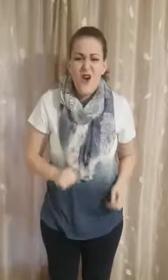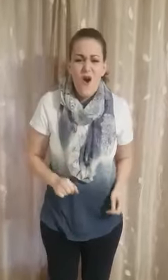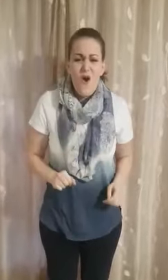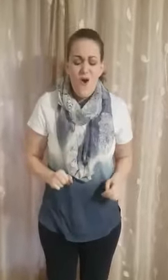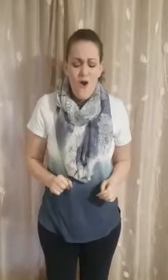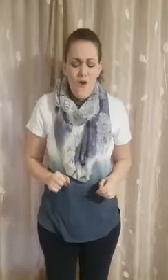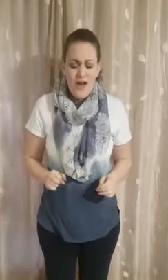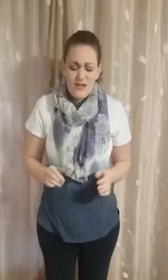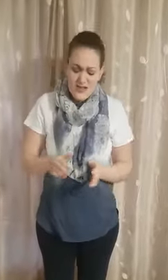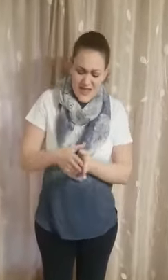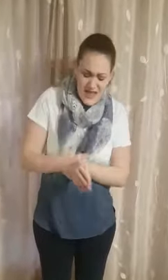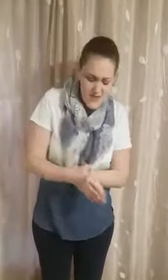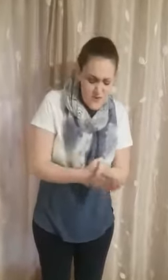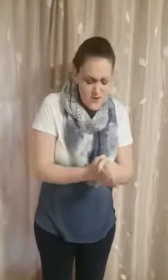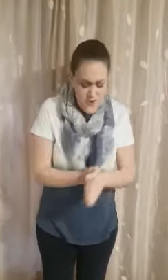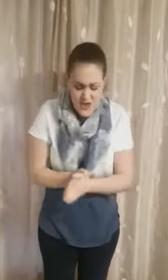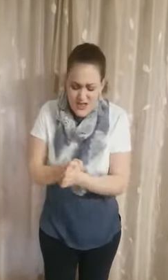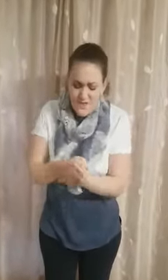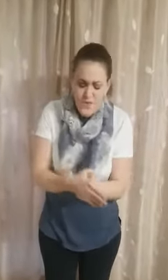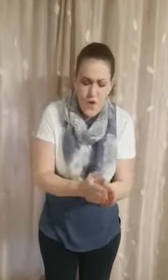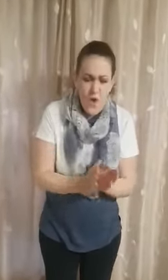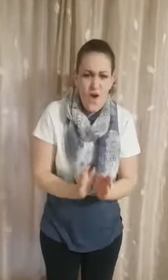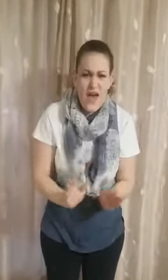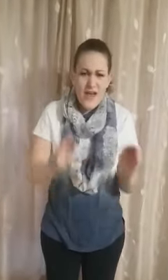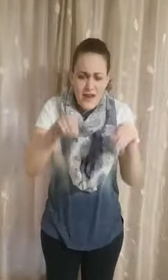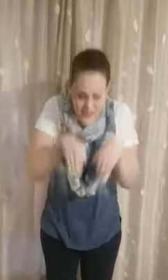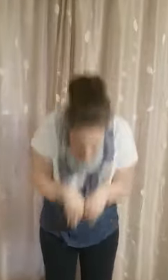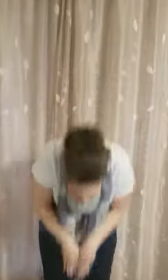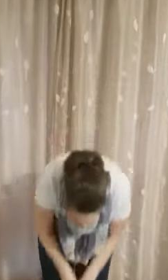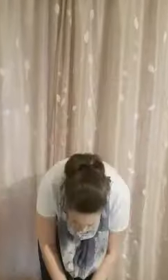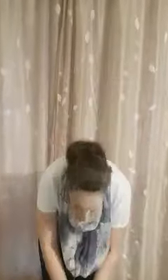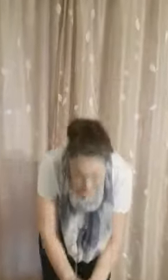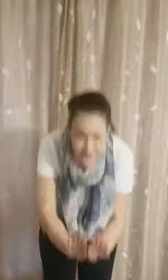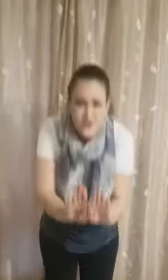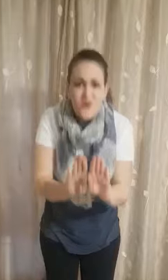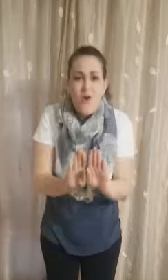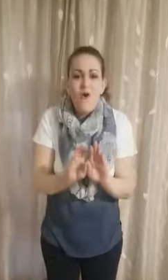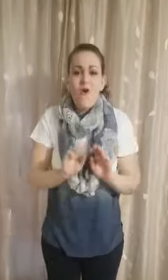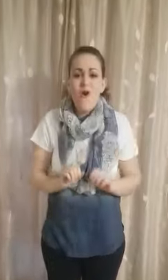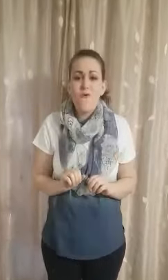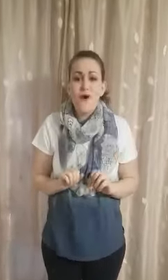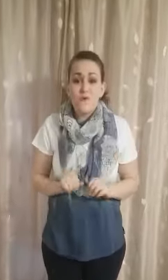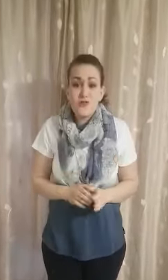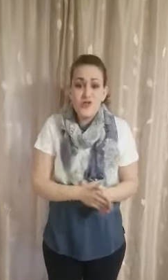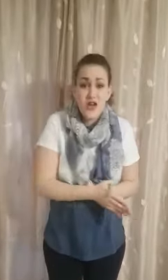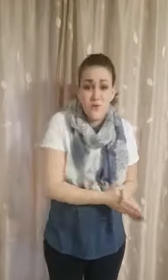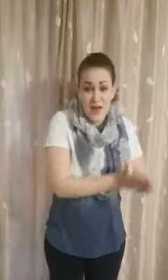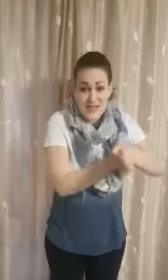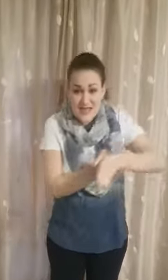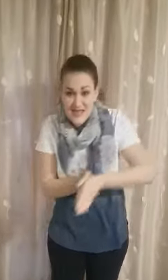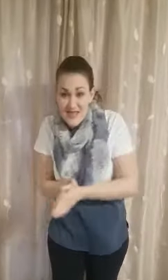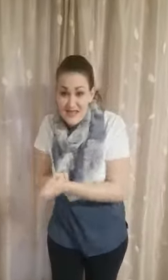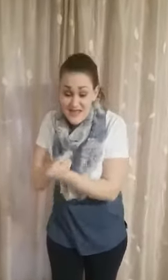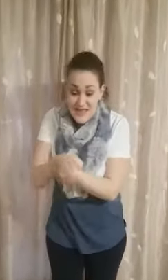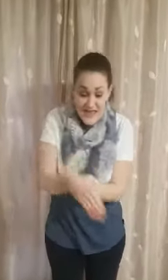Oh, I'd slither across the floor and I'd slip under the door. Oh, I wish I was a silly,